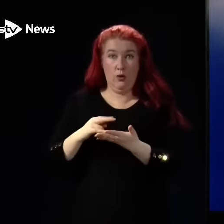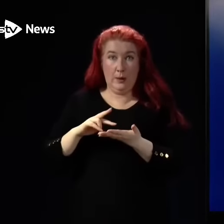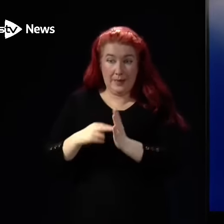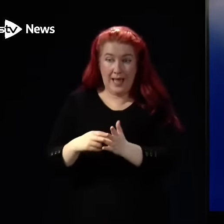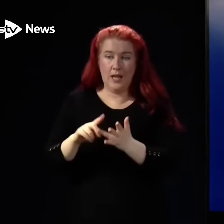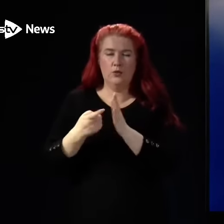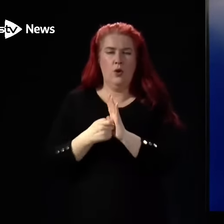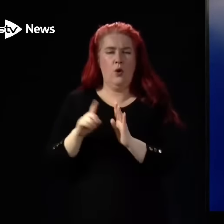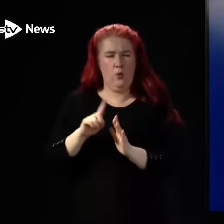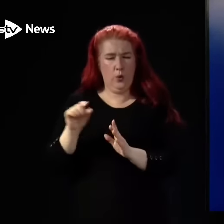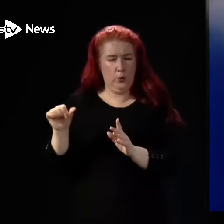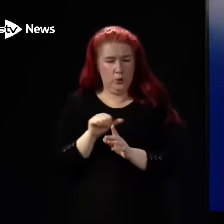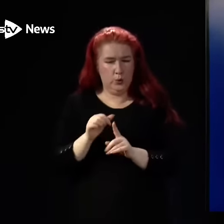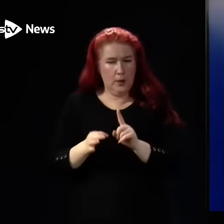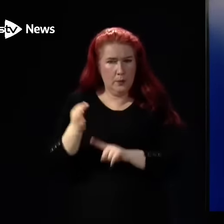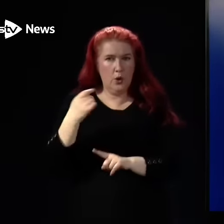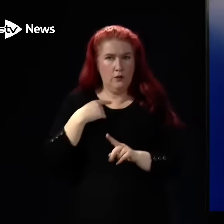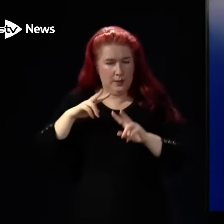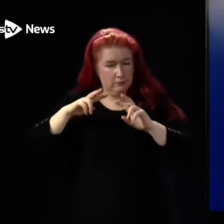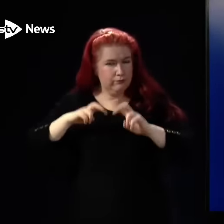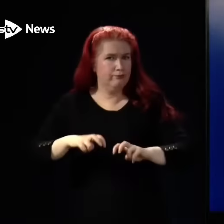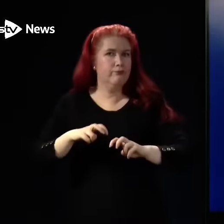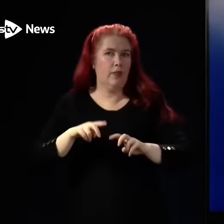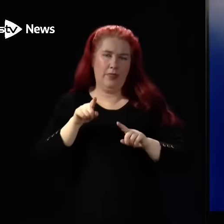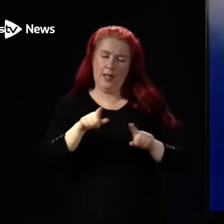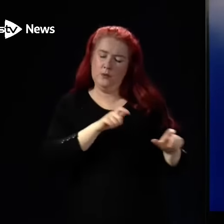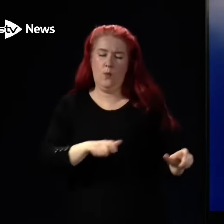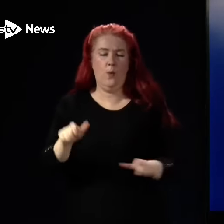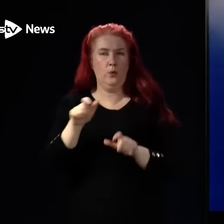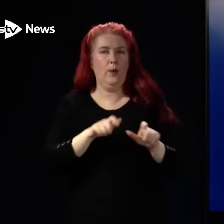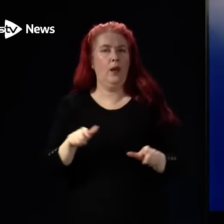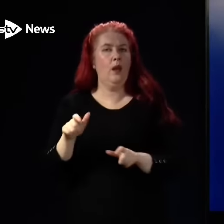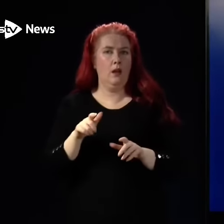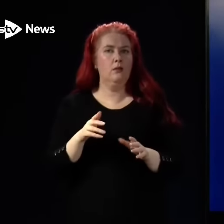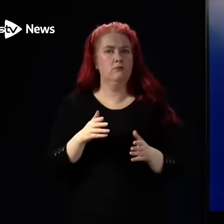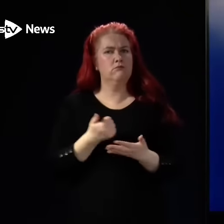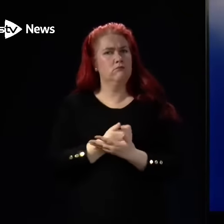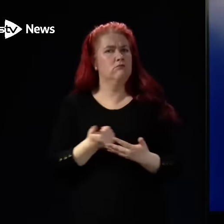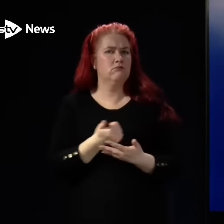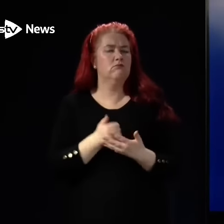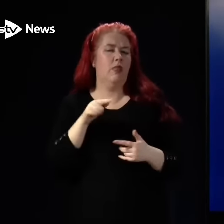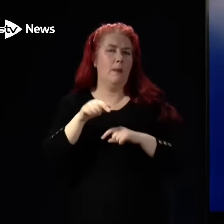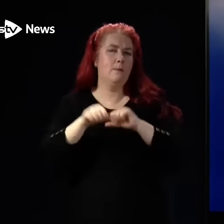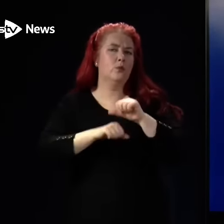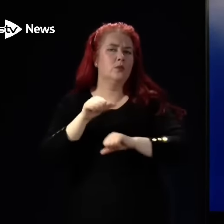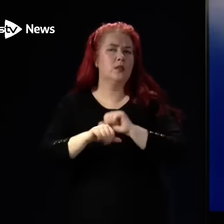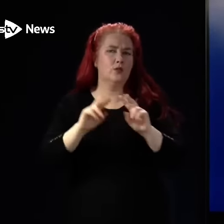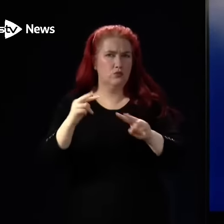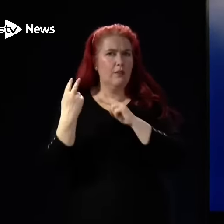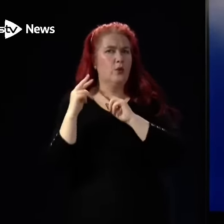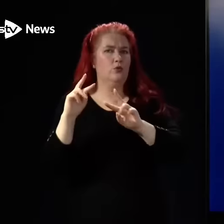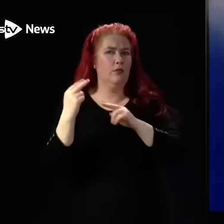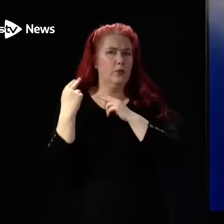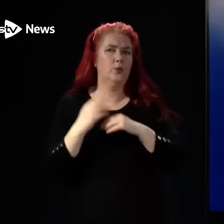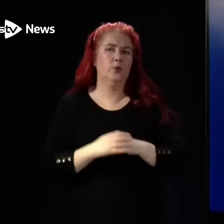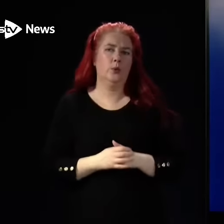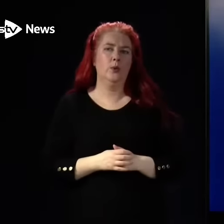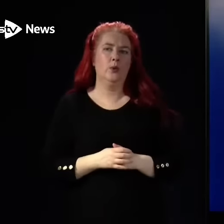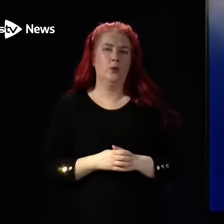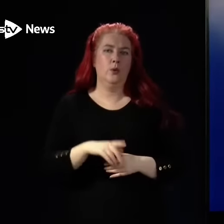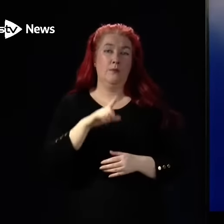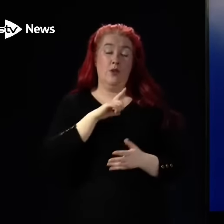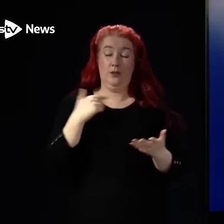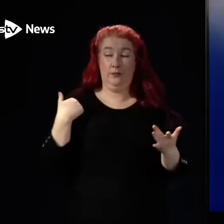we should have got better. That is an ongoing process and it is particularly important given the times we have been